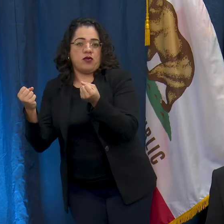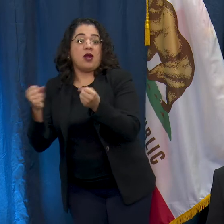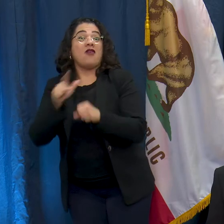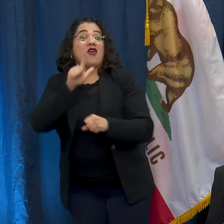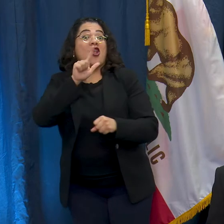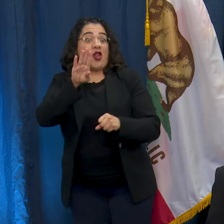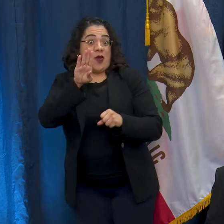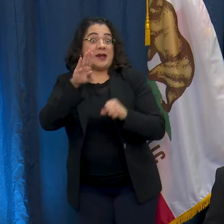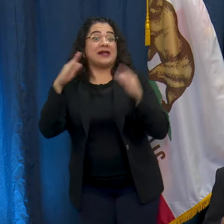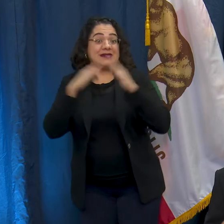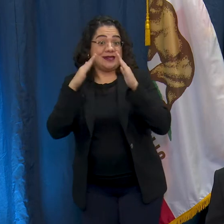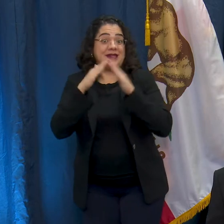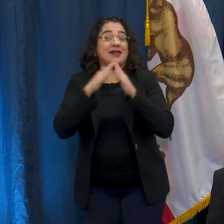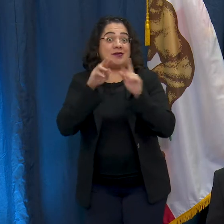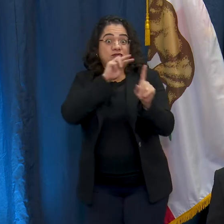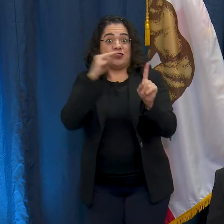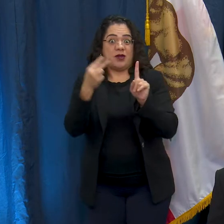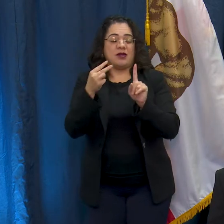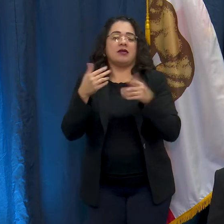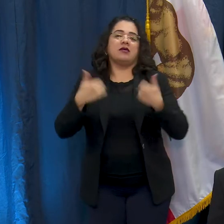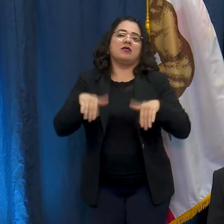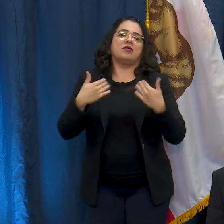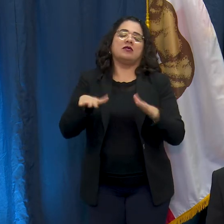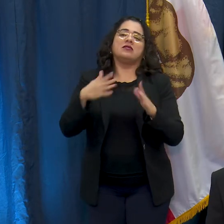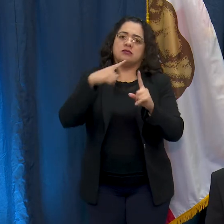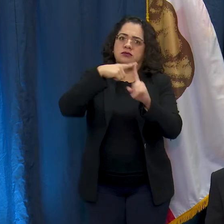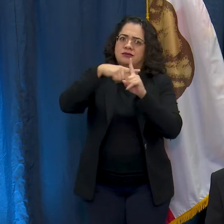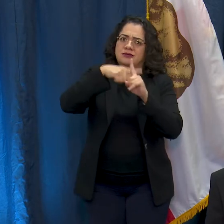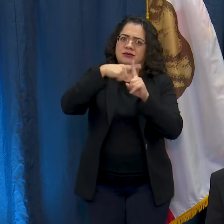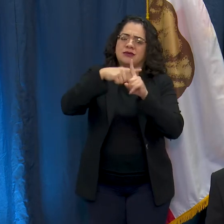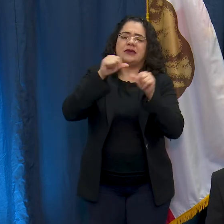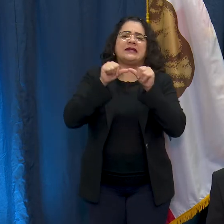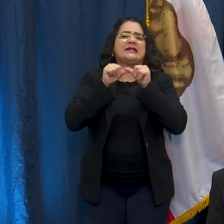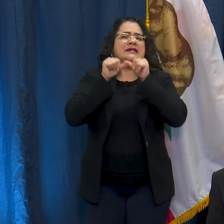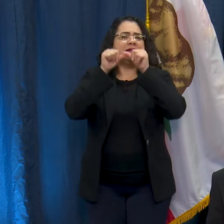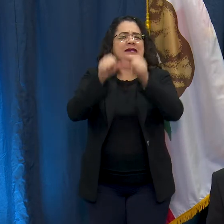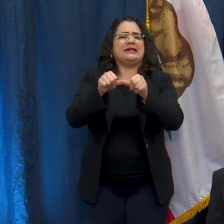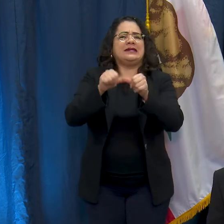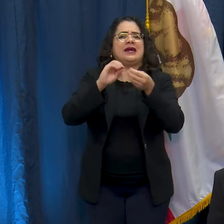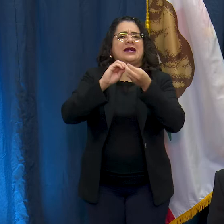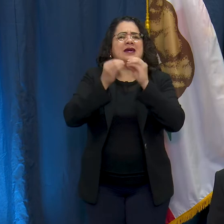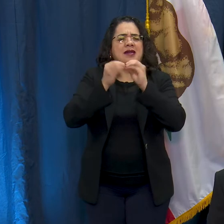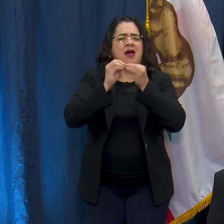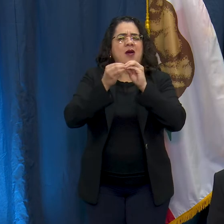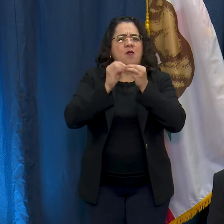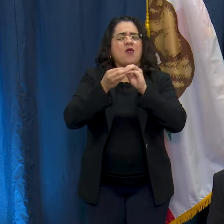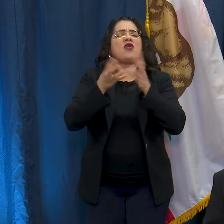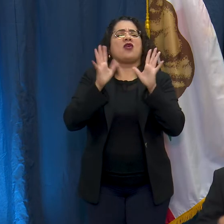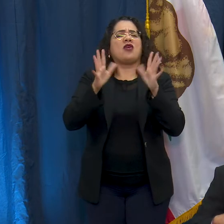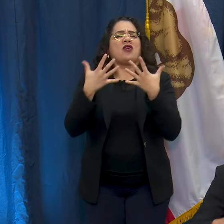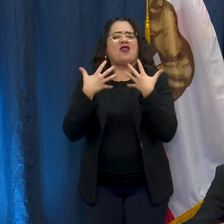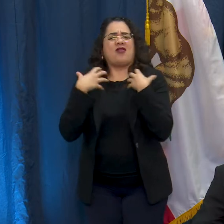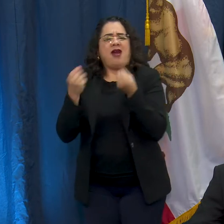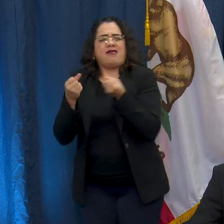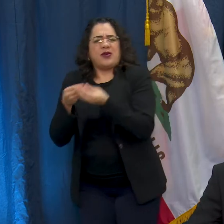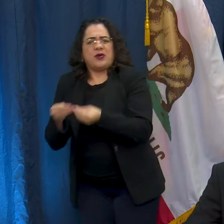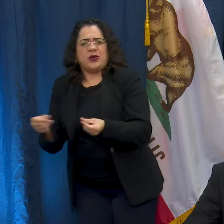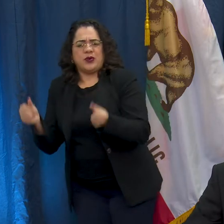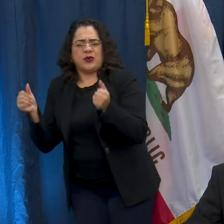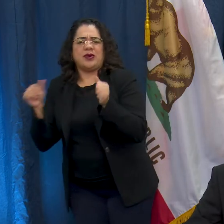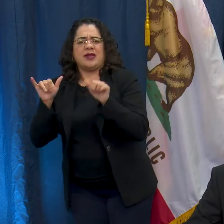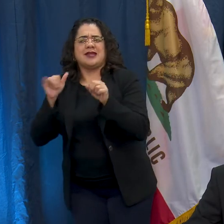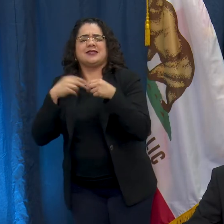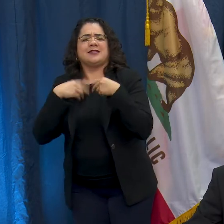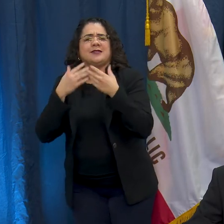perspective that's a good sign. We want to see that number continue to go up and more and more folks recovering. We still